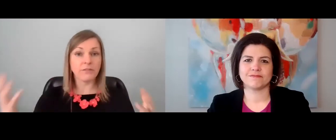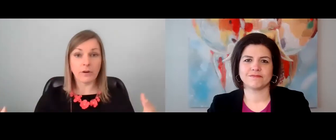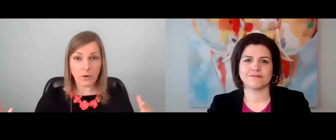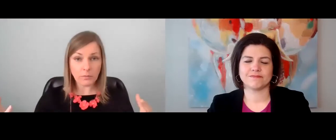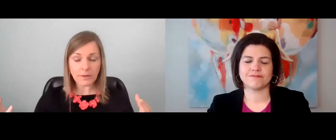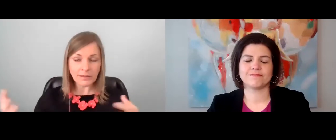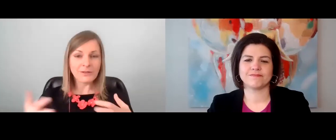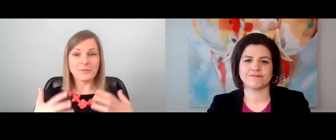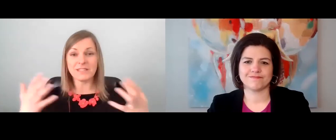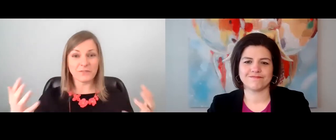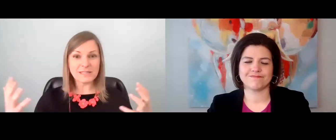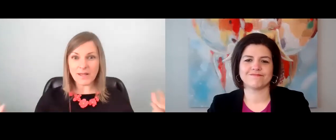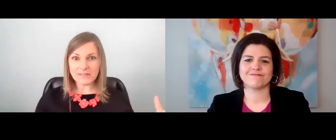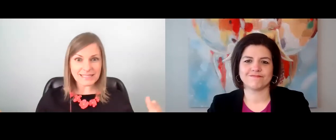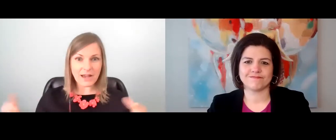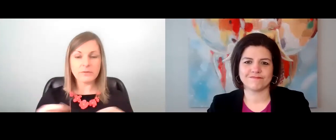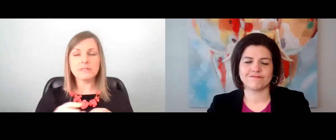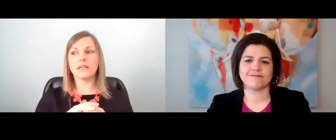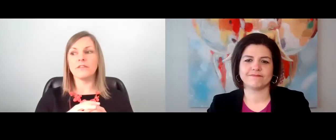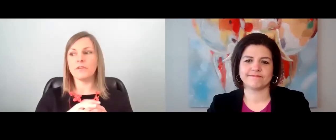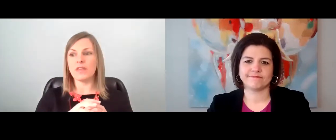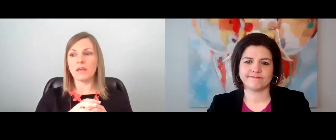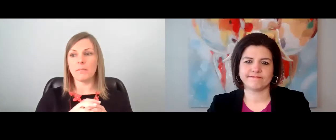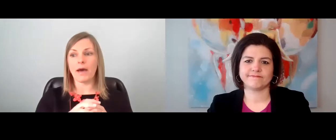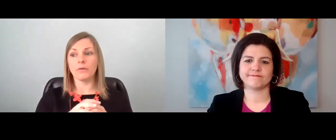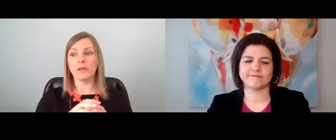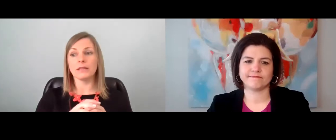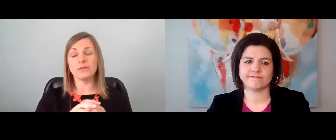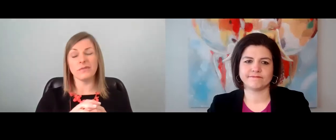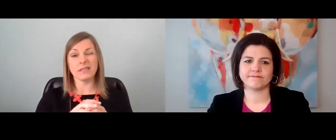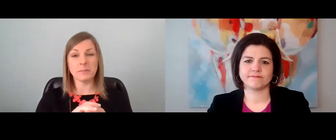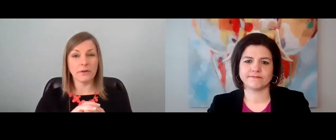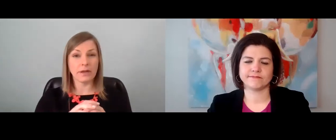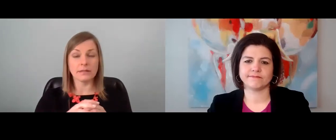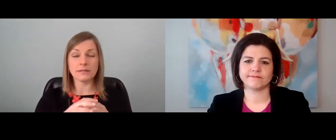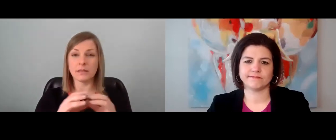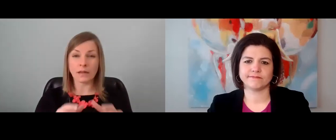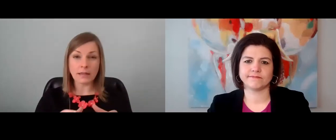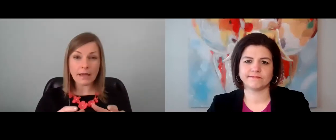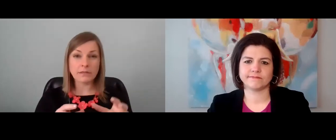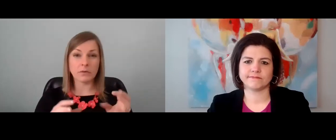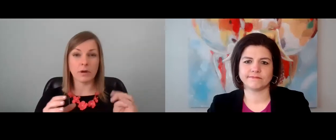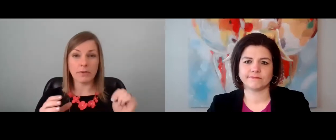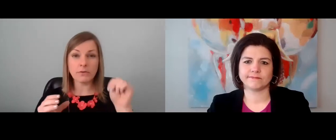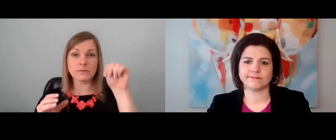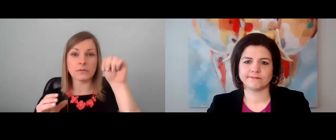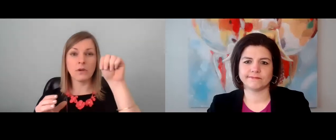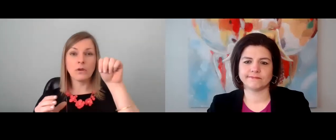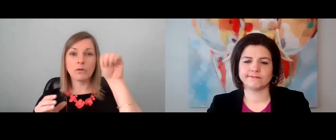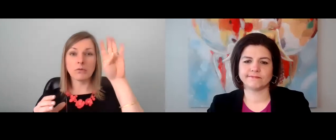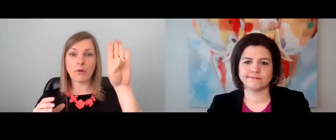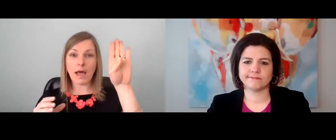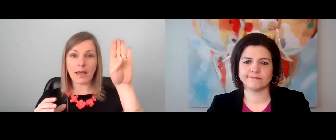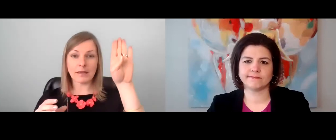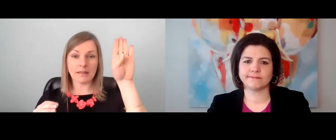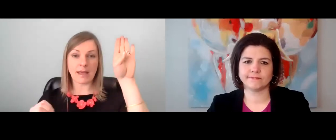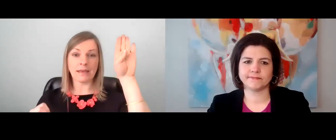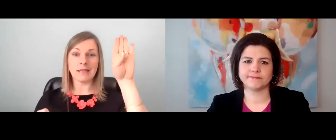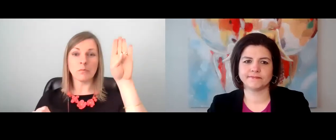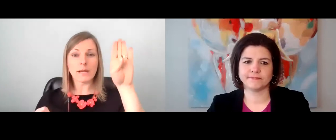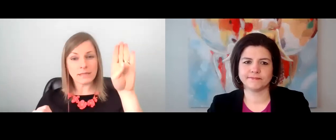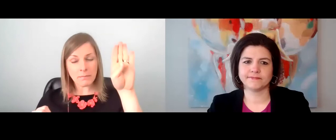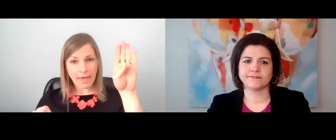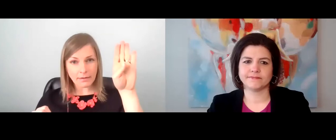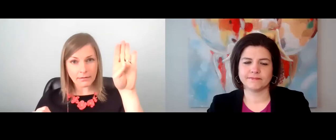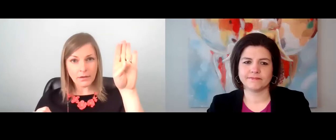suddenly in a different home with different smells and sounds. If you think about kids who've experienced neglect or abuse, who cried and